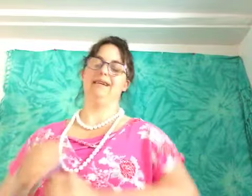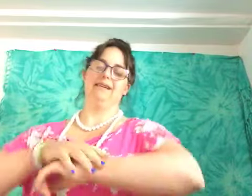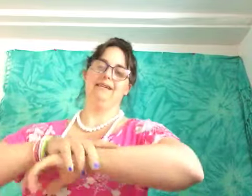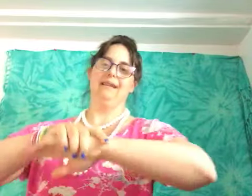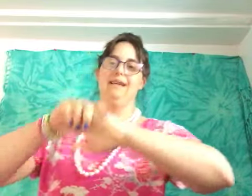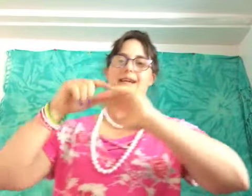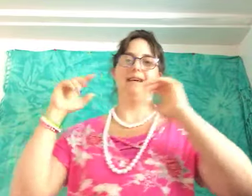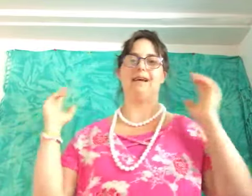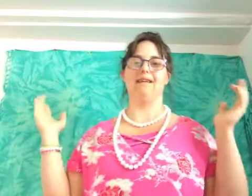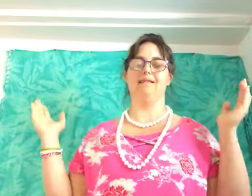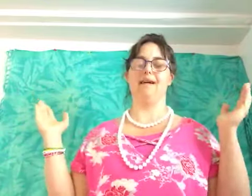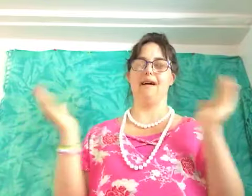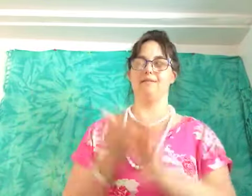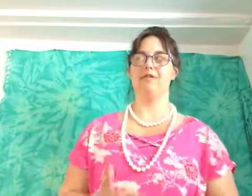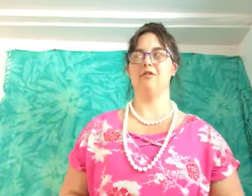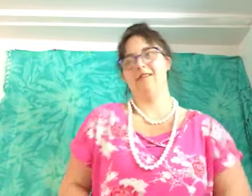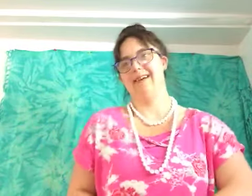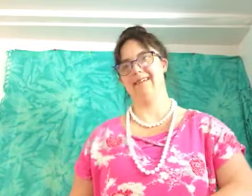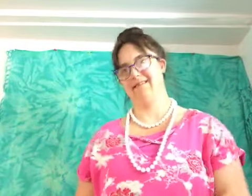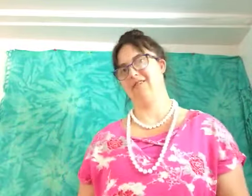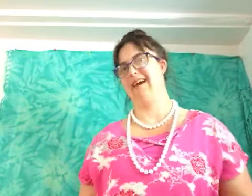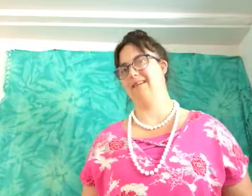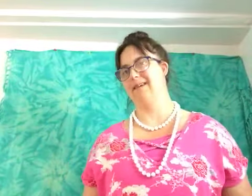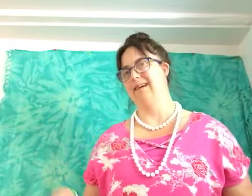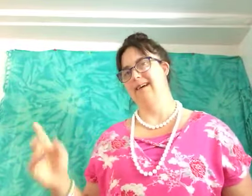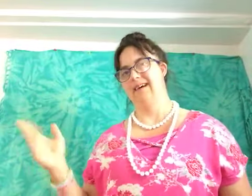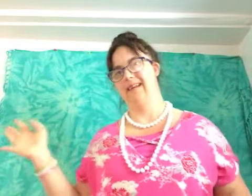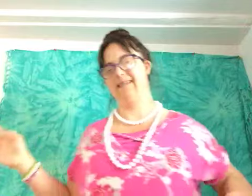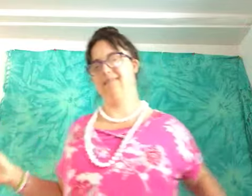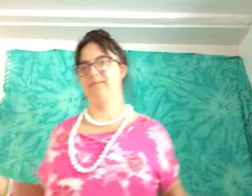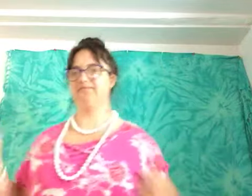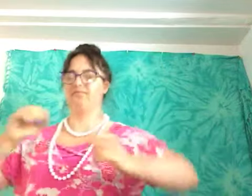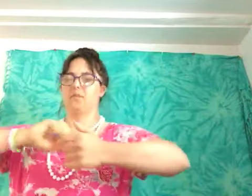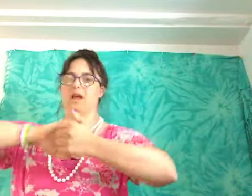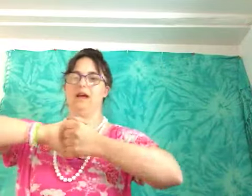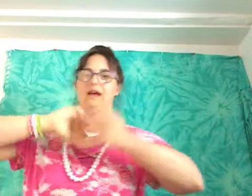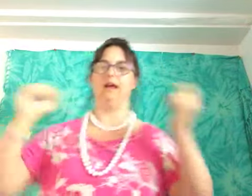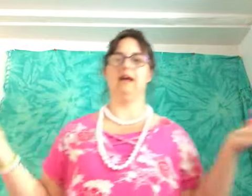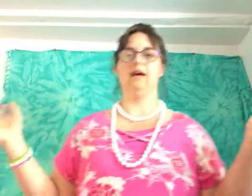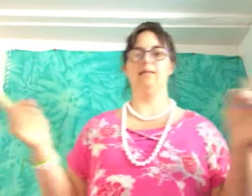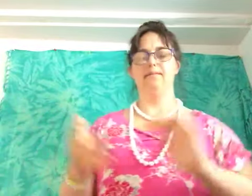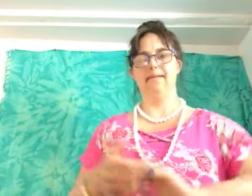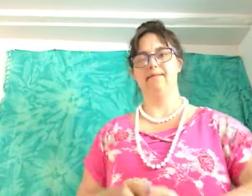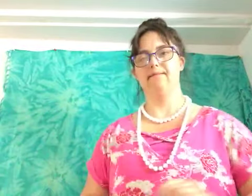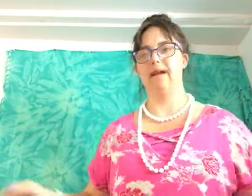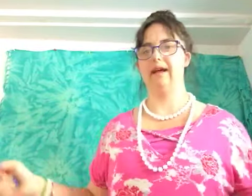as much content as you can and and